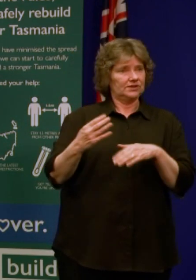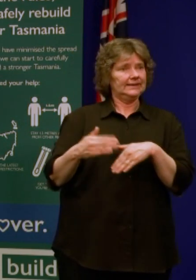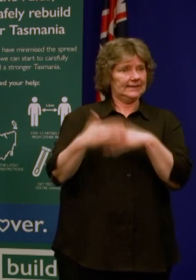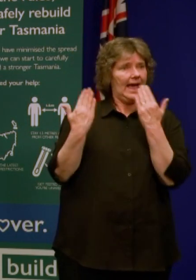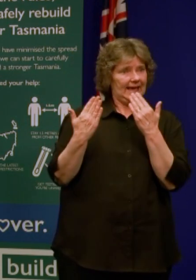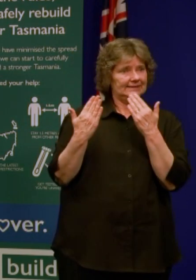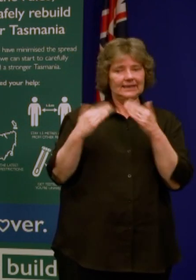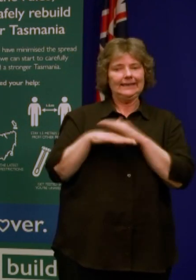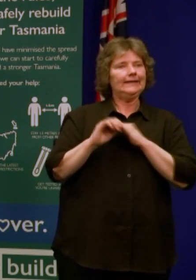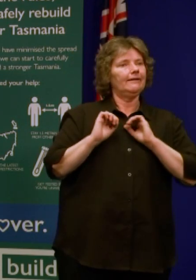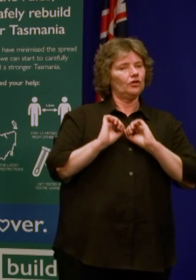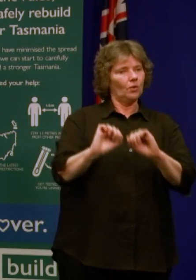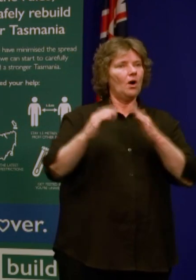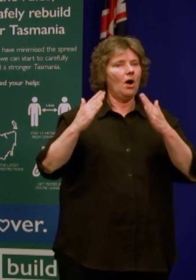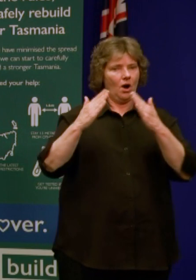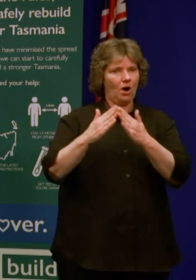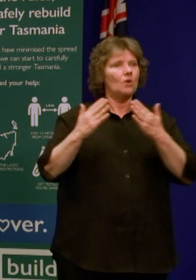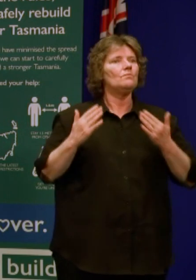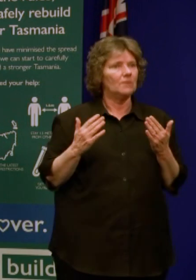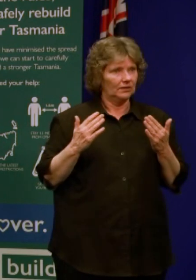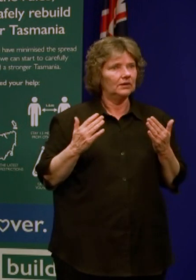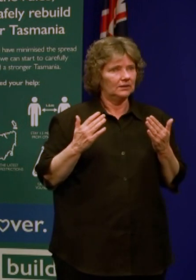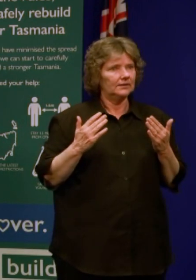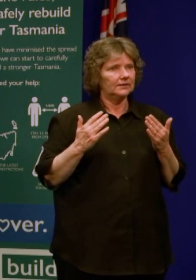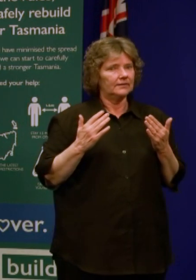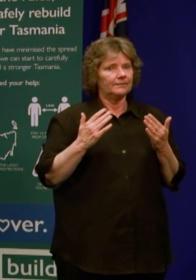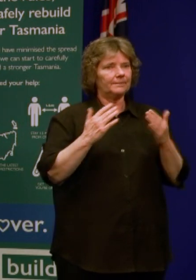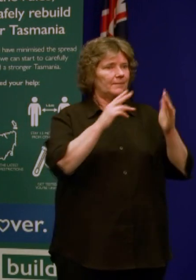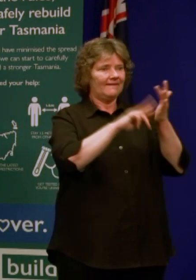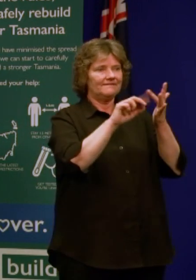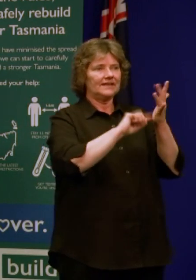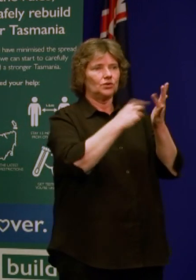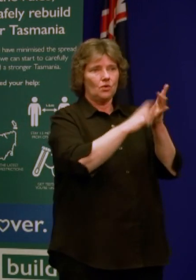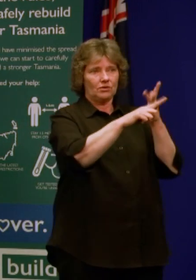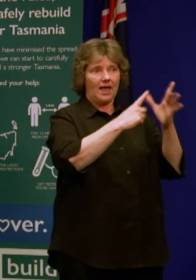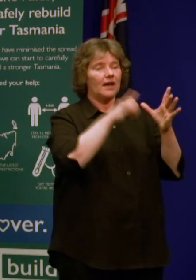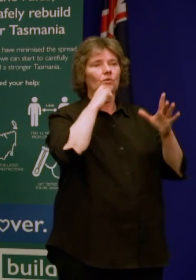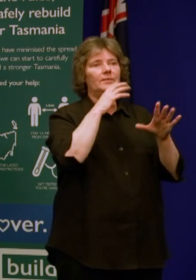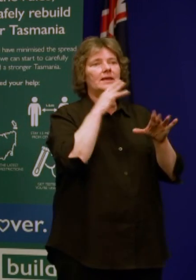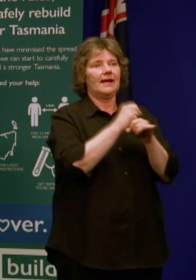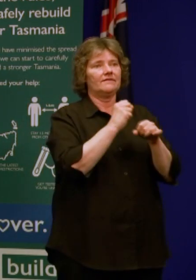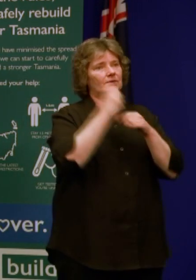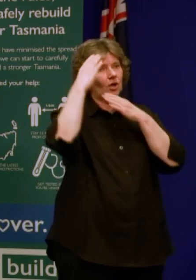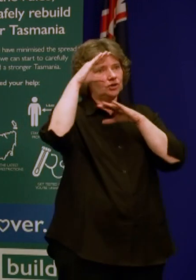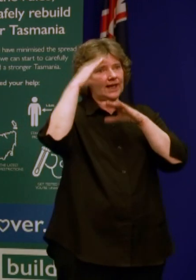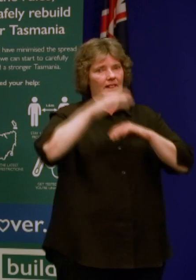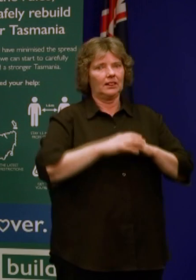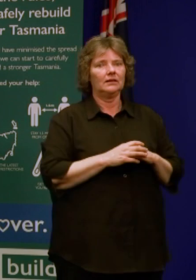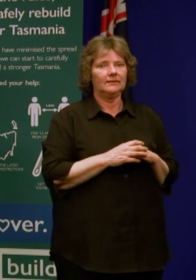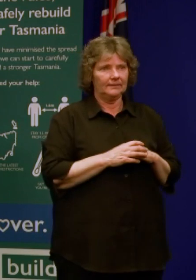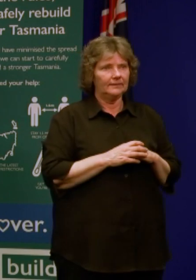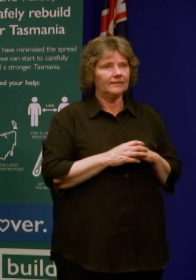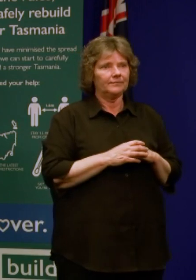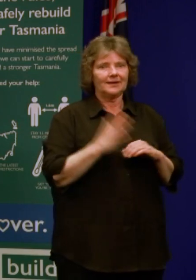And if they need to go into quarantine that's where they go. So there is not a free-flying of people. There are interactions